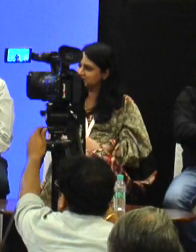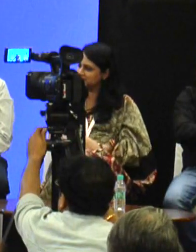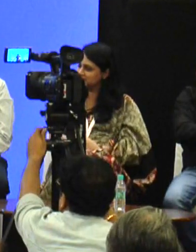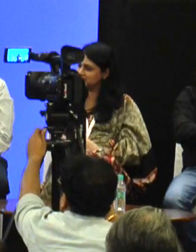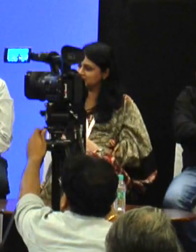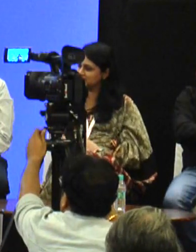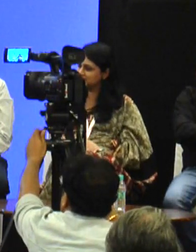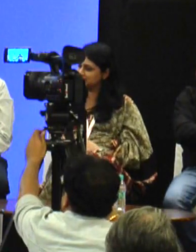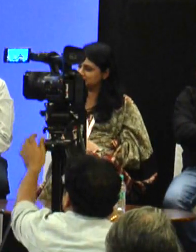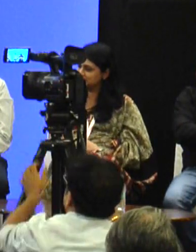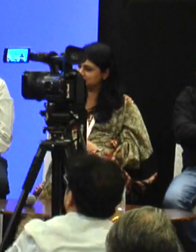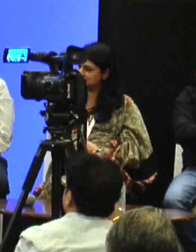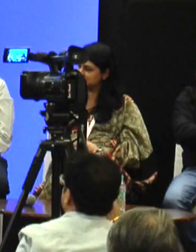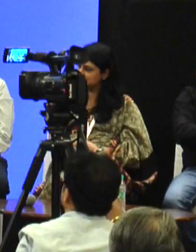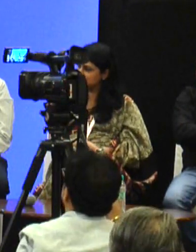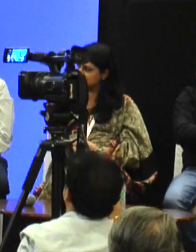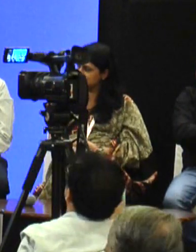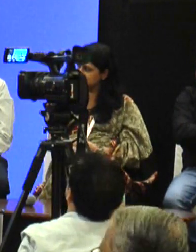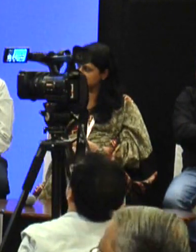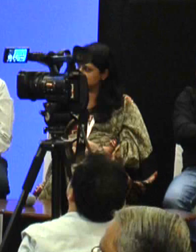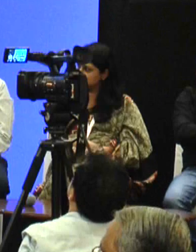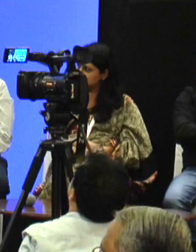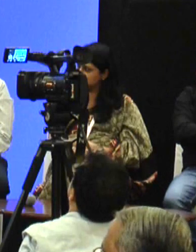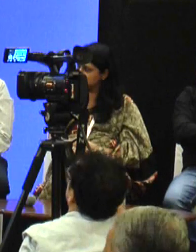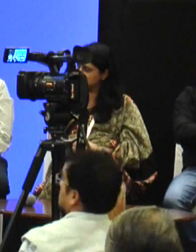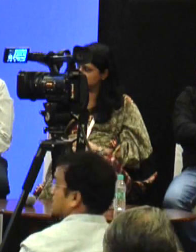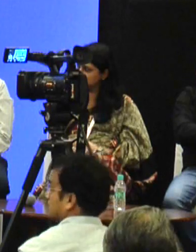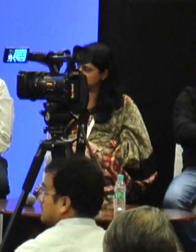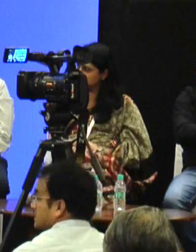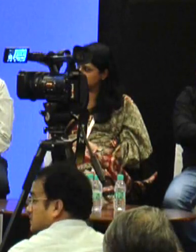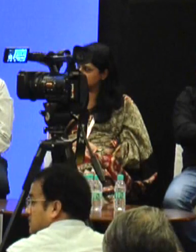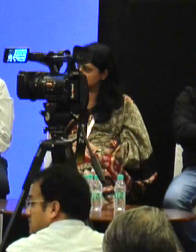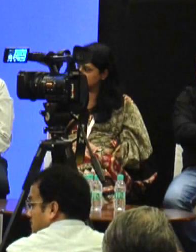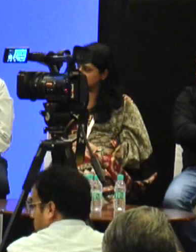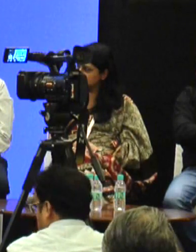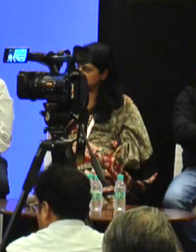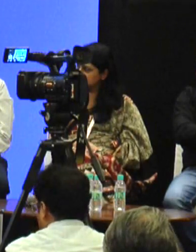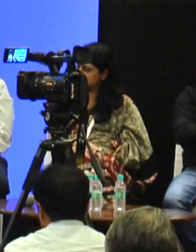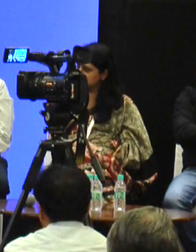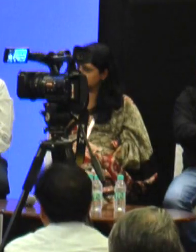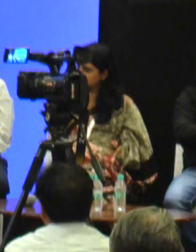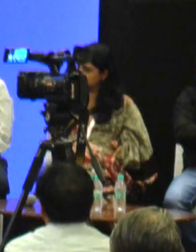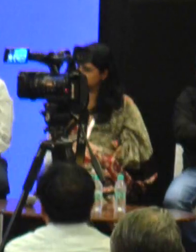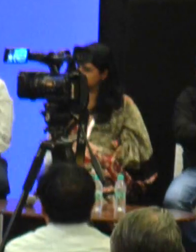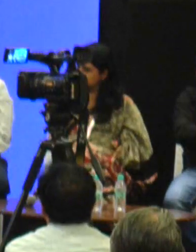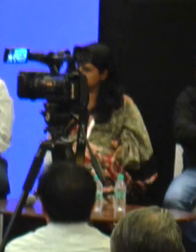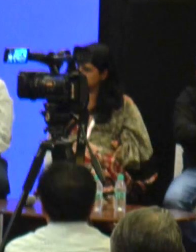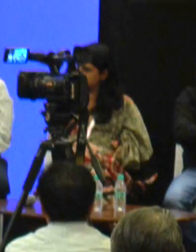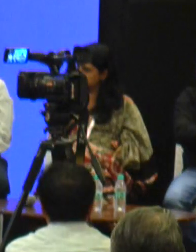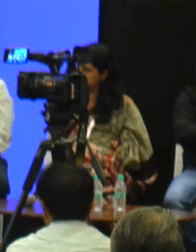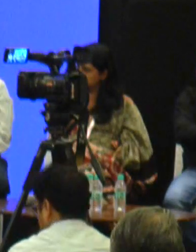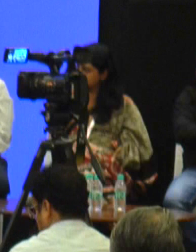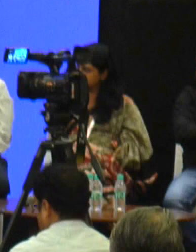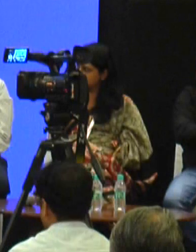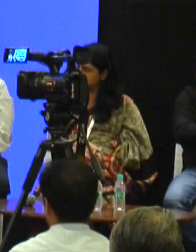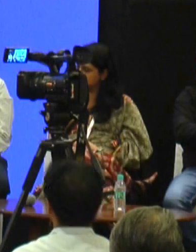Thank you, Baba. There was an interesting thought that you made there about socialization, about, uh, the candidates to